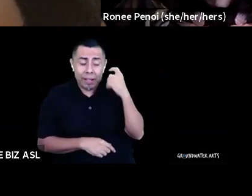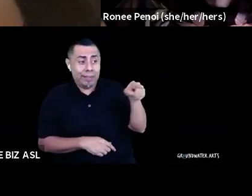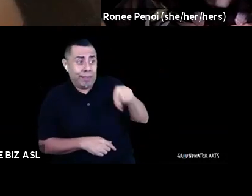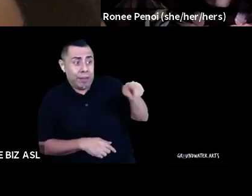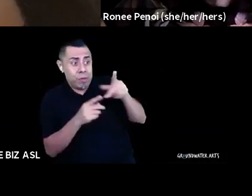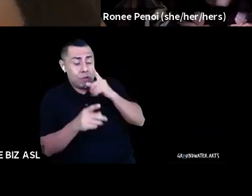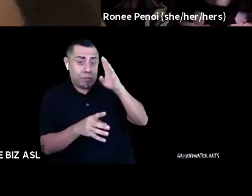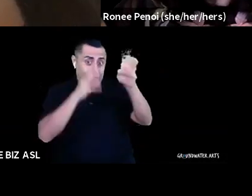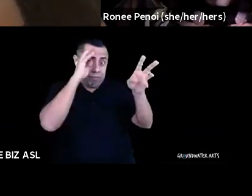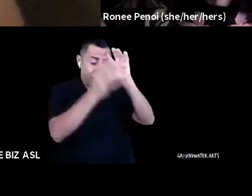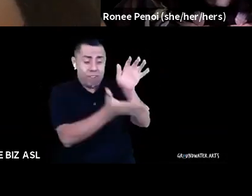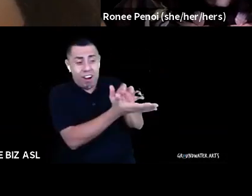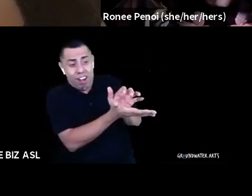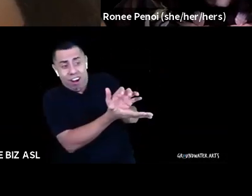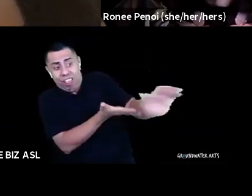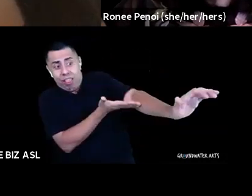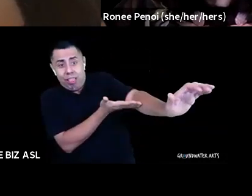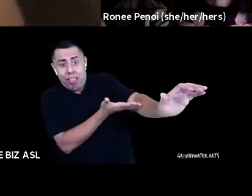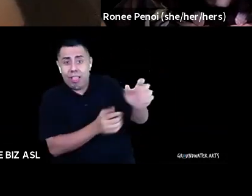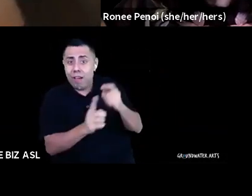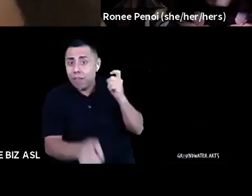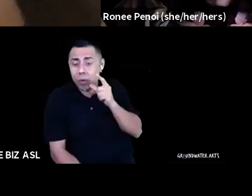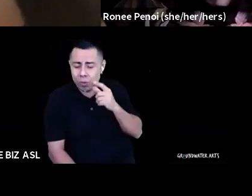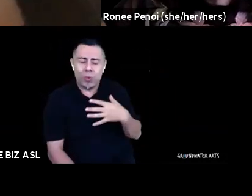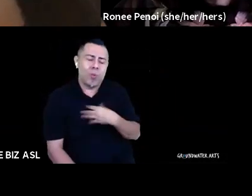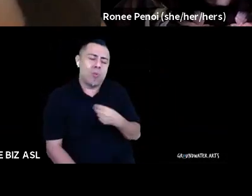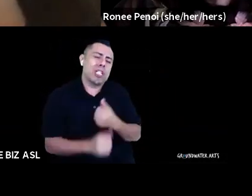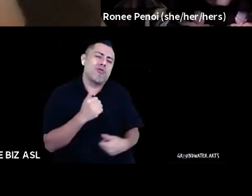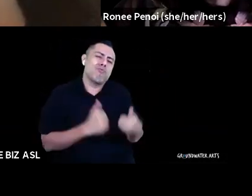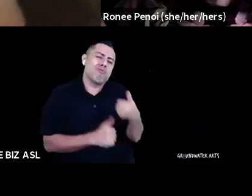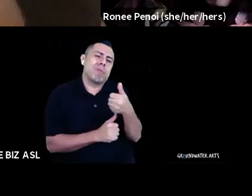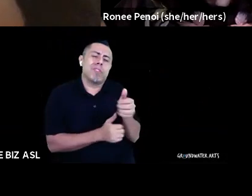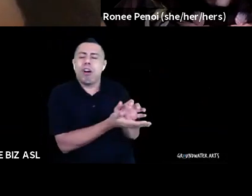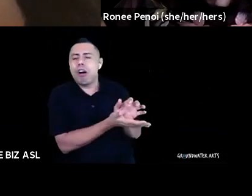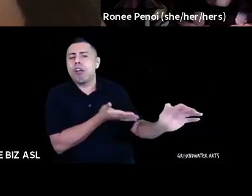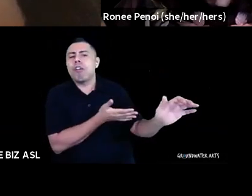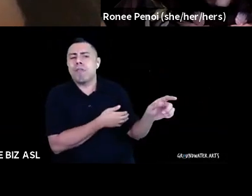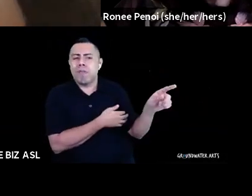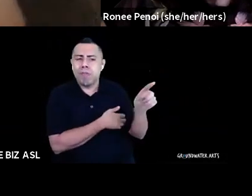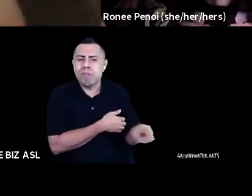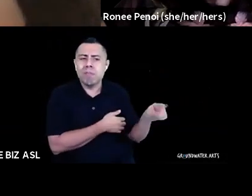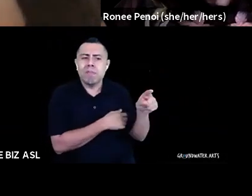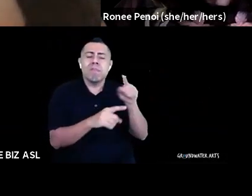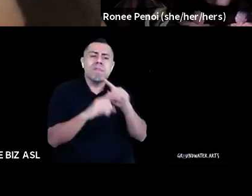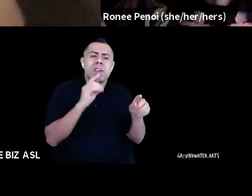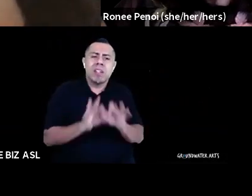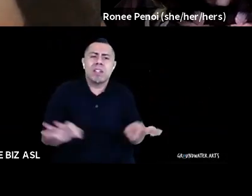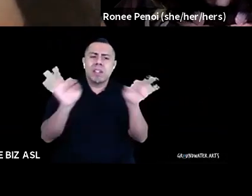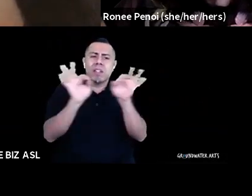supremacy. Um, but I, I think it's really important to acknowledge that, you know, the, the ways that we work within